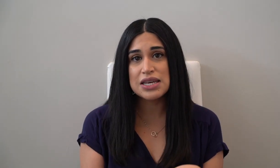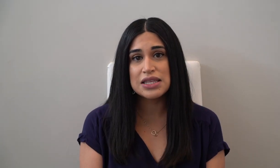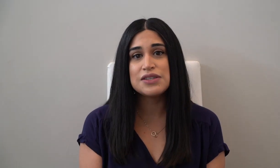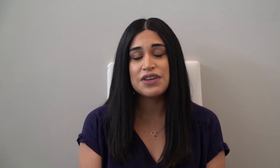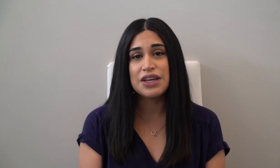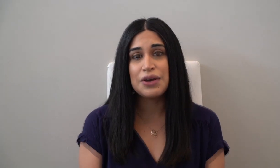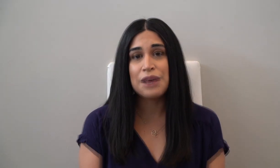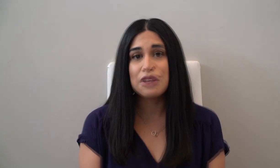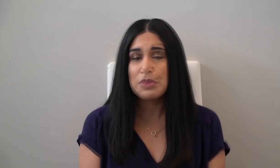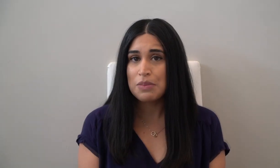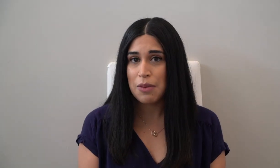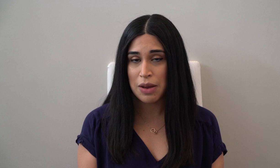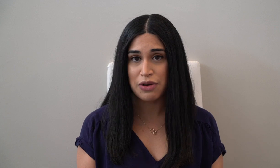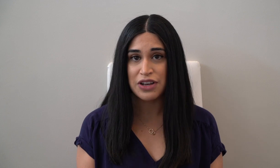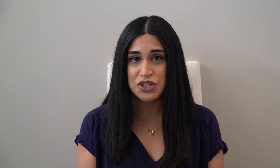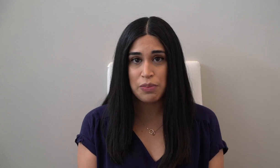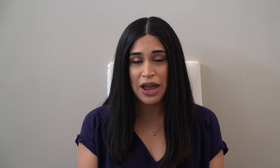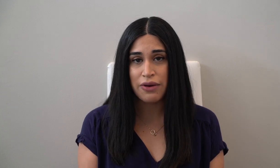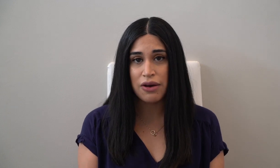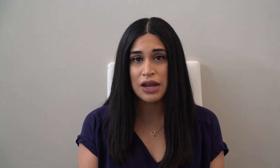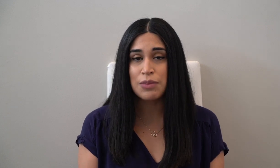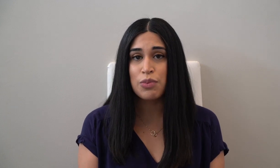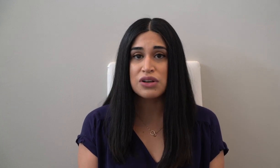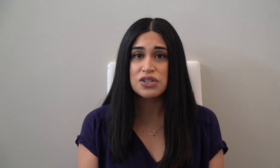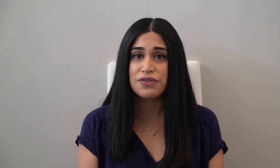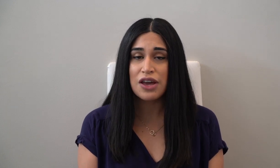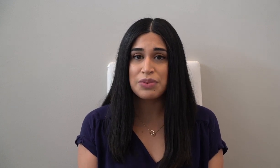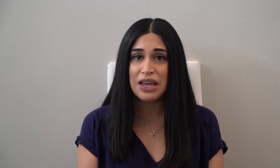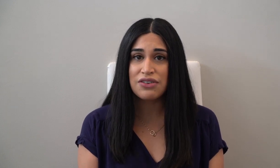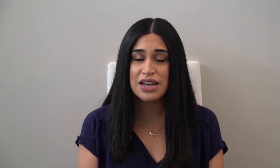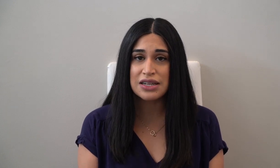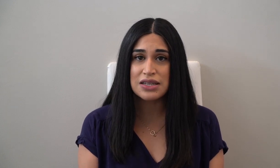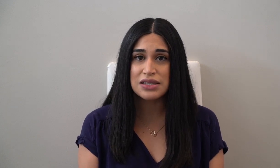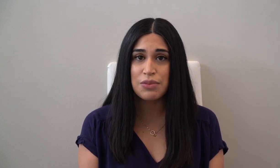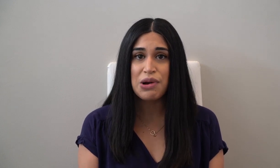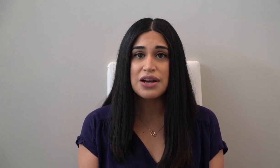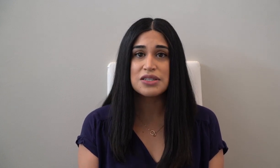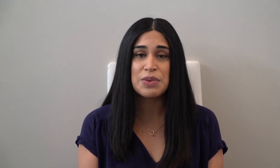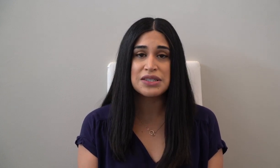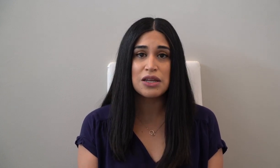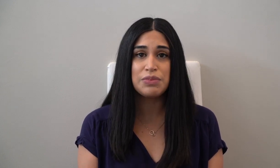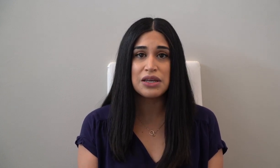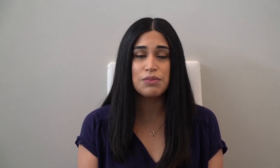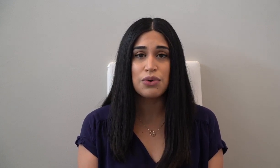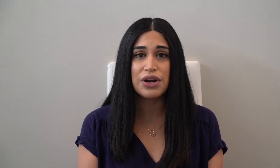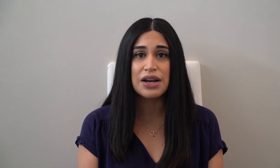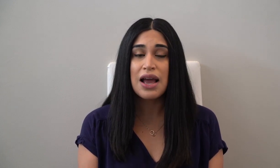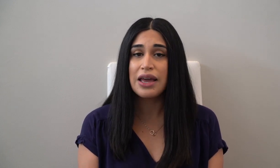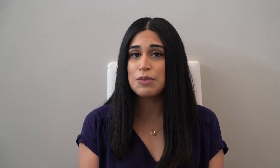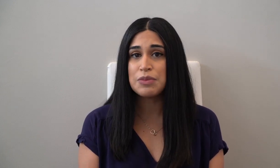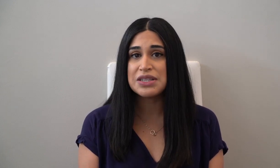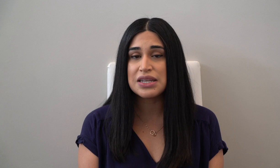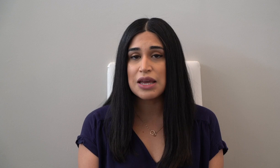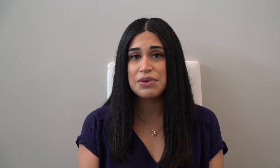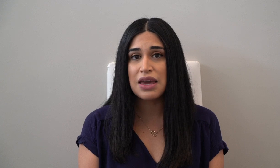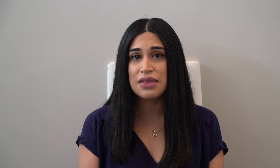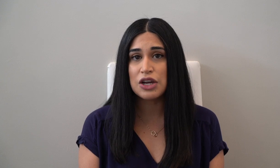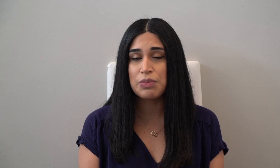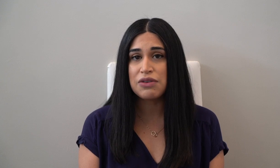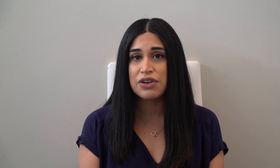in this video. A little bit about my professional background. I'm a board-certified behavior analyst and prior to my son being born I implemented ABA therapy for